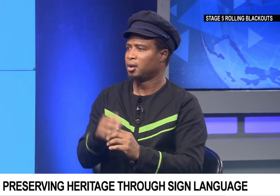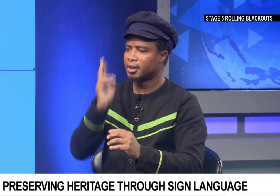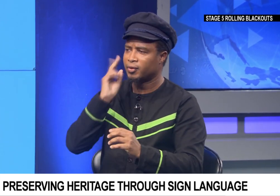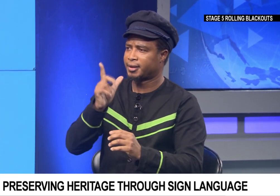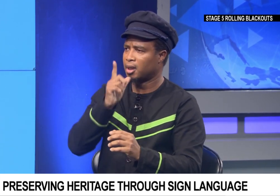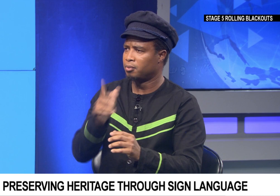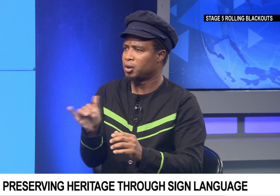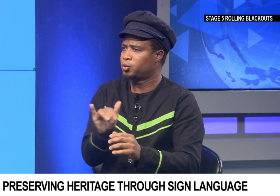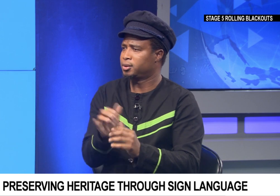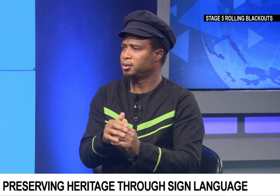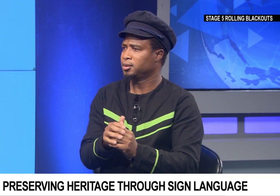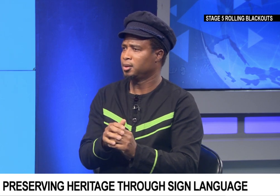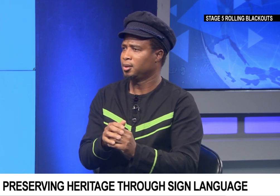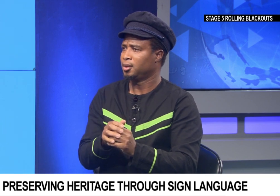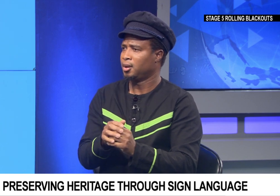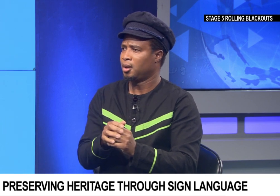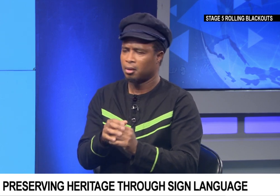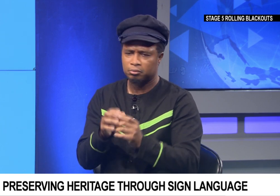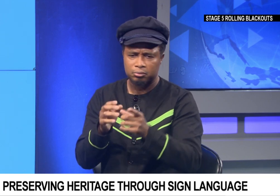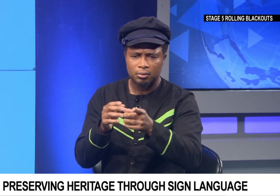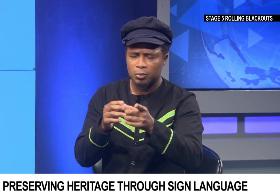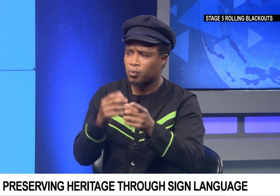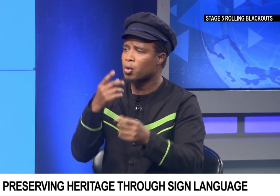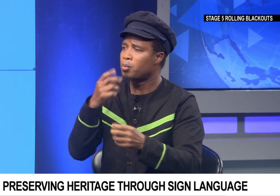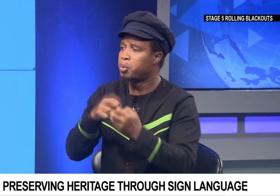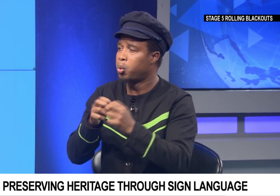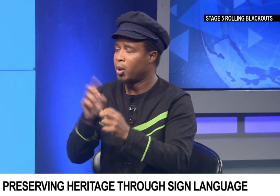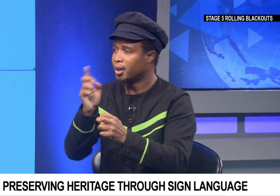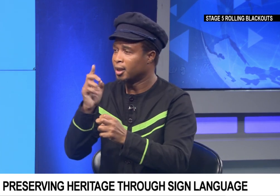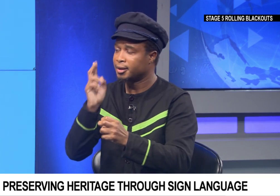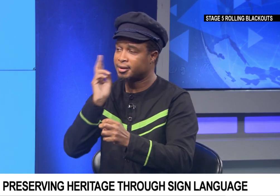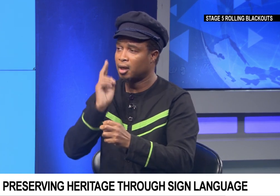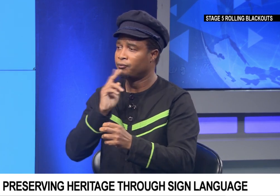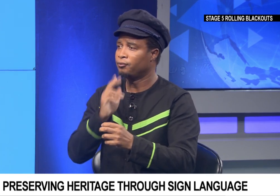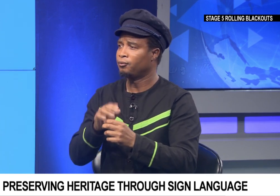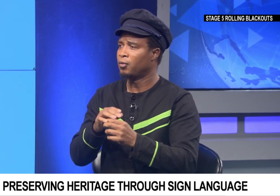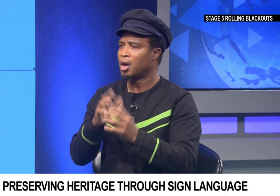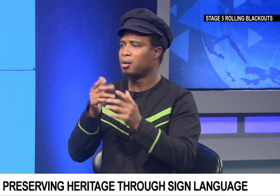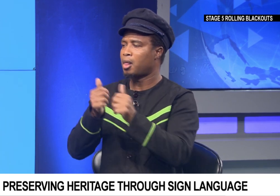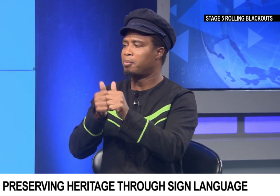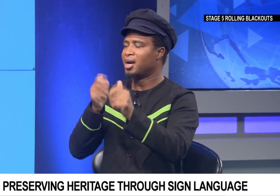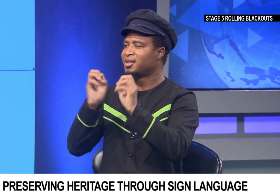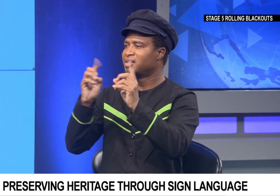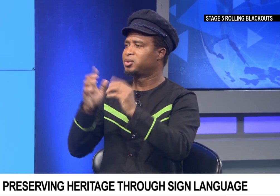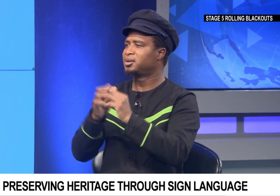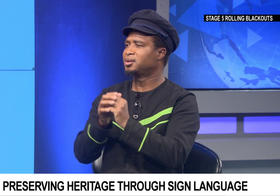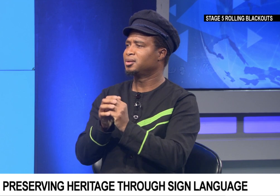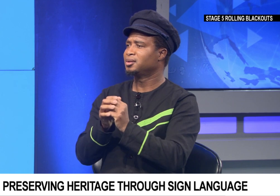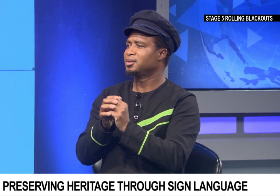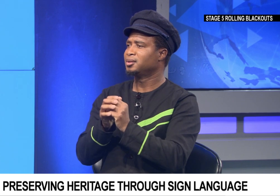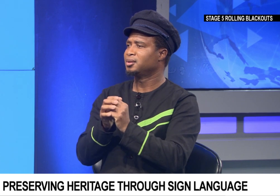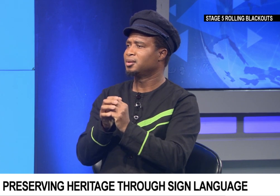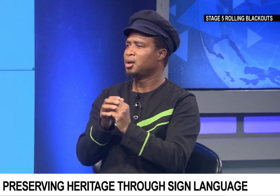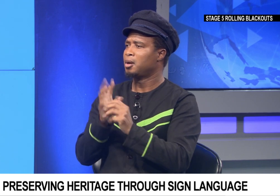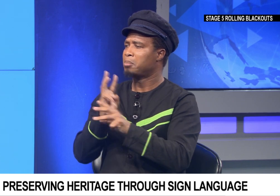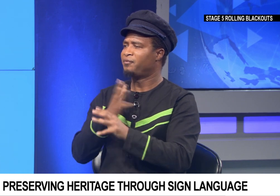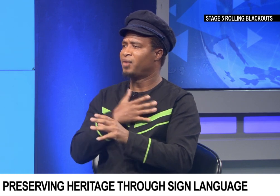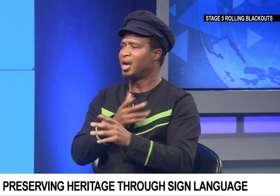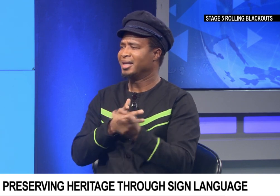So, it also develops when it comes to education, language is very important. So, another problem with deaf people, they are